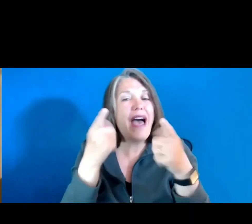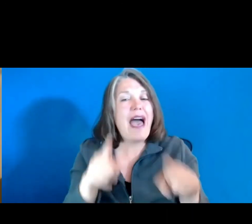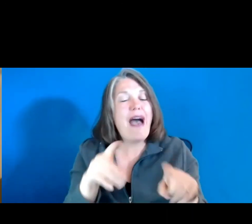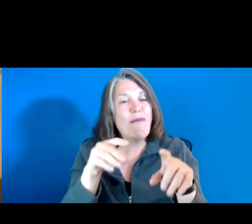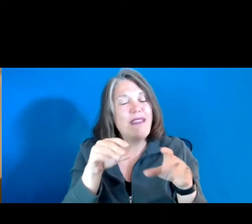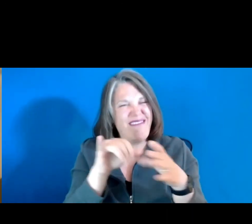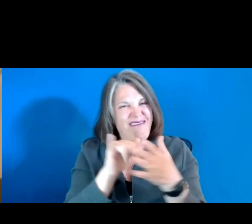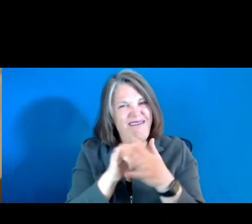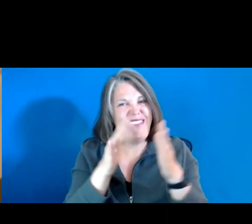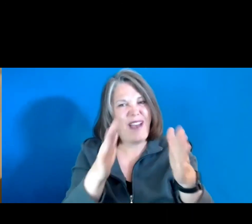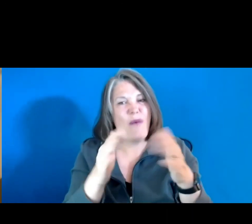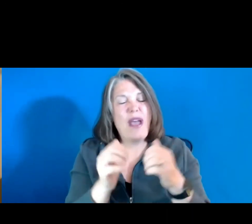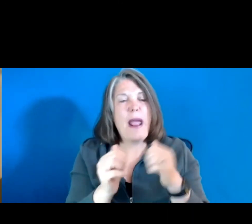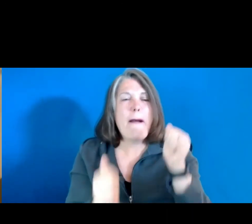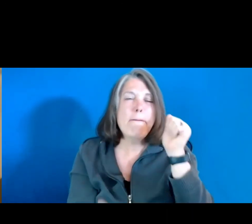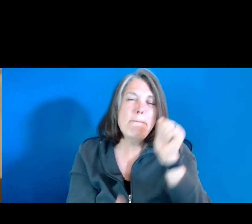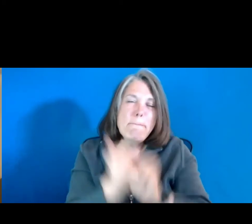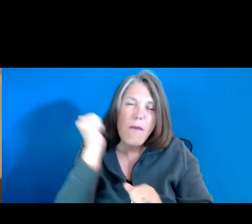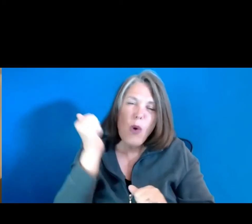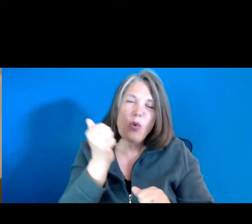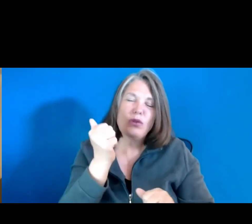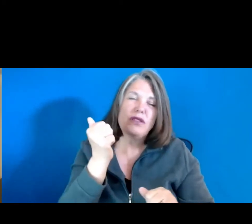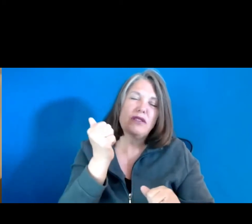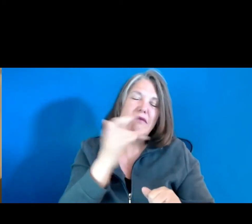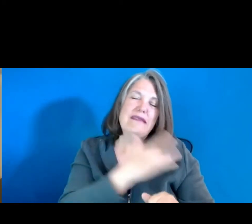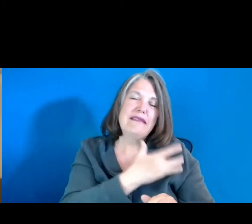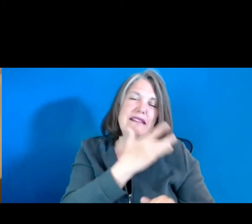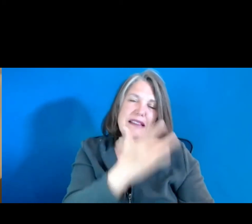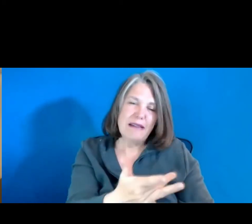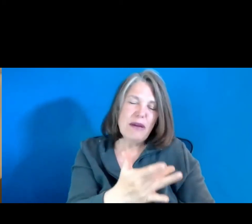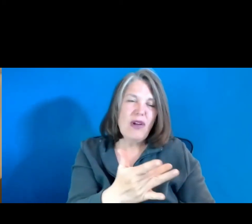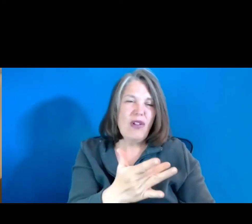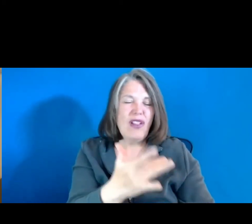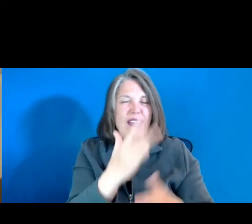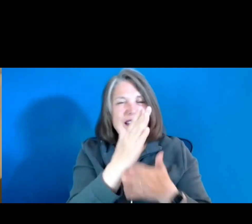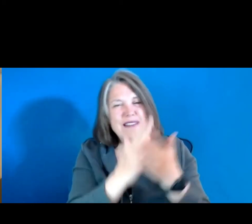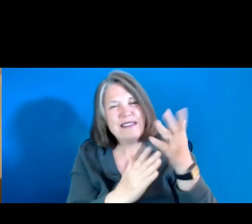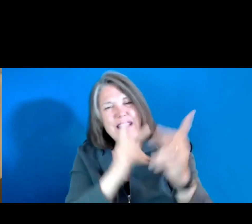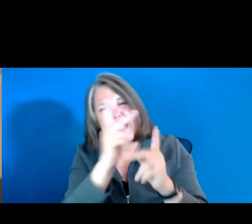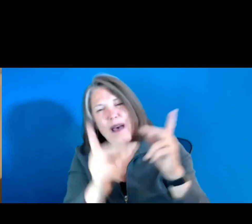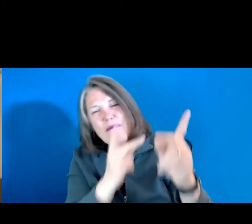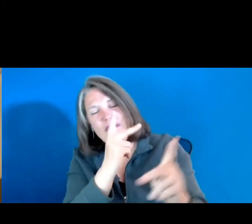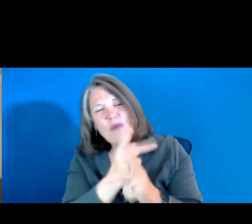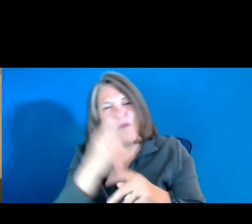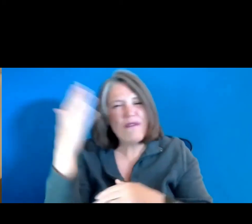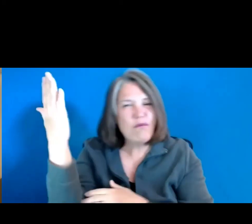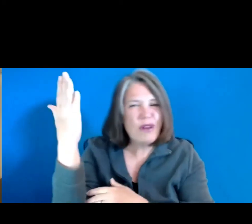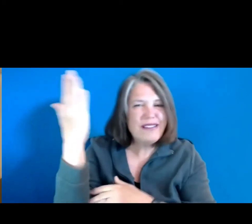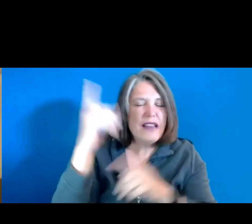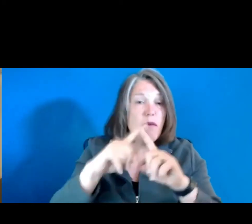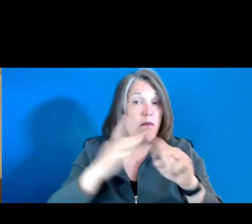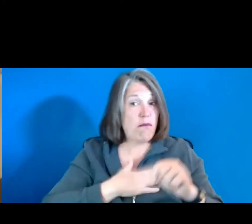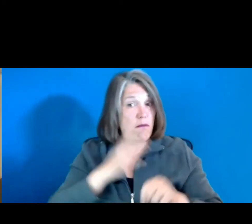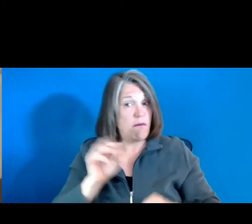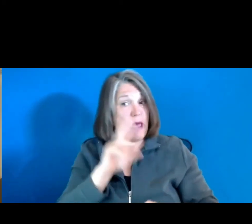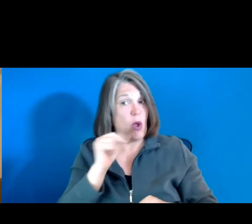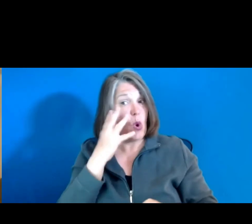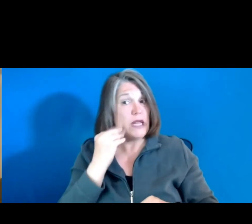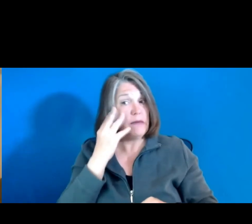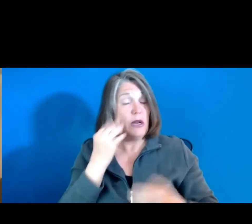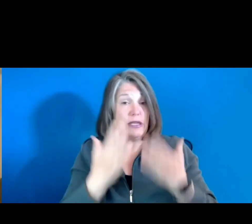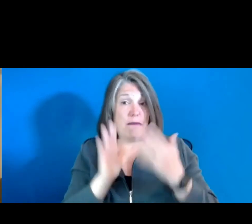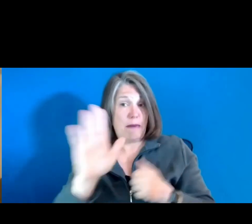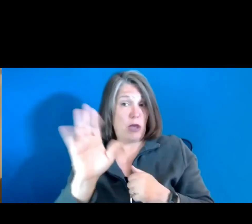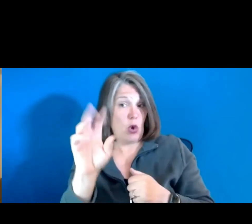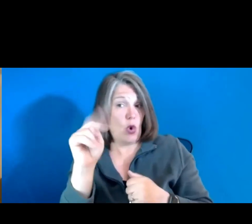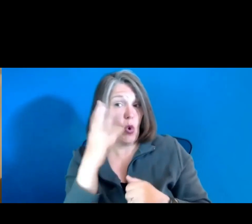way. Most typically, it is some form of presentation, but my own experience, and perhaps your